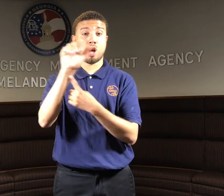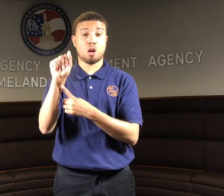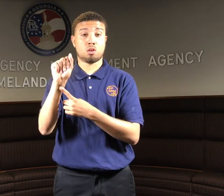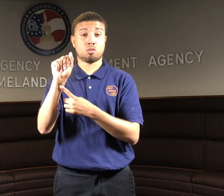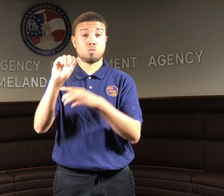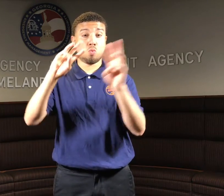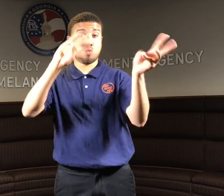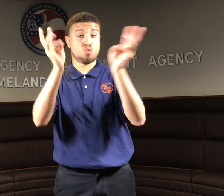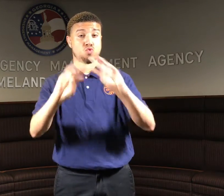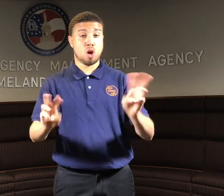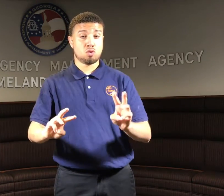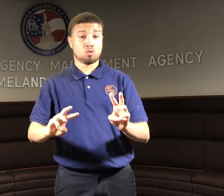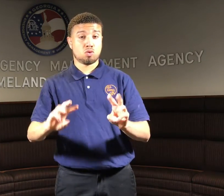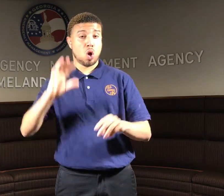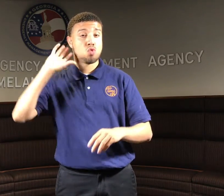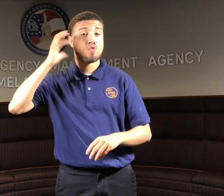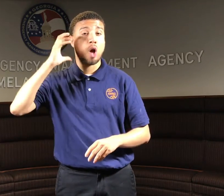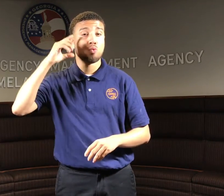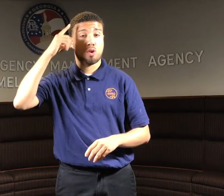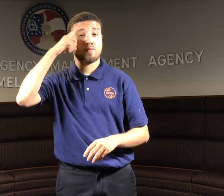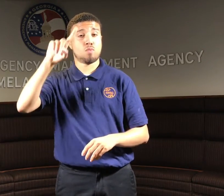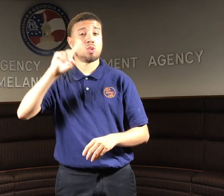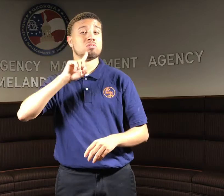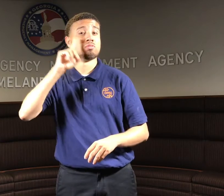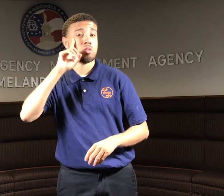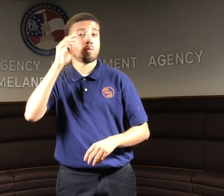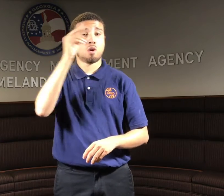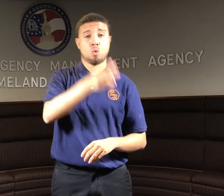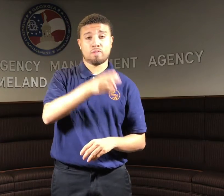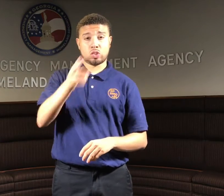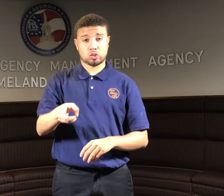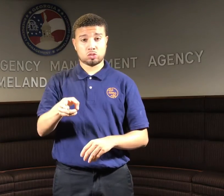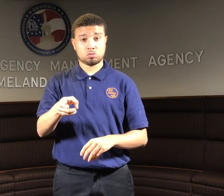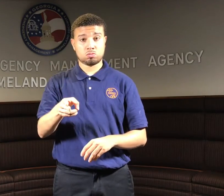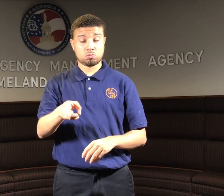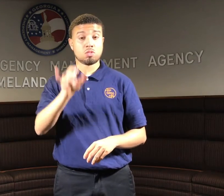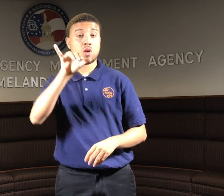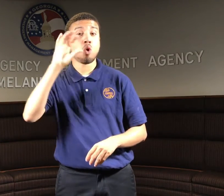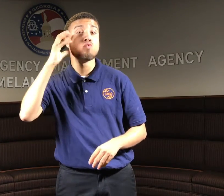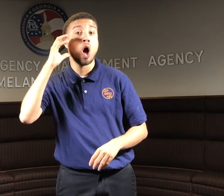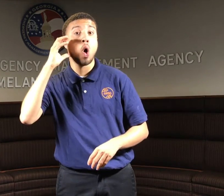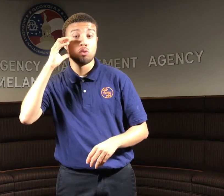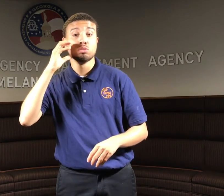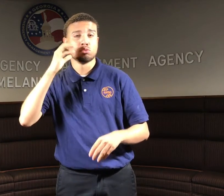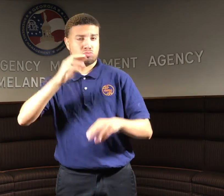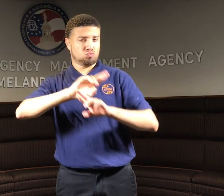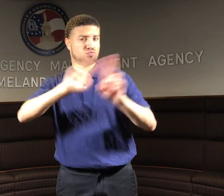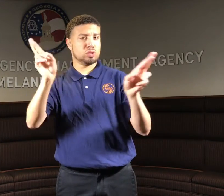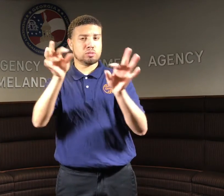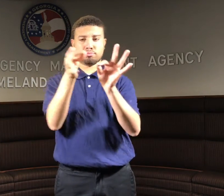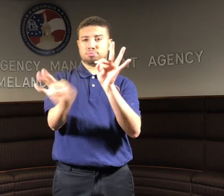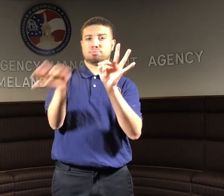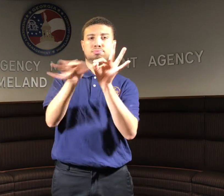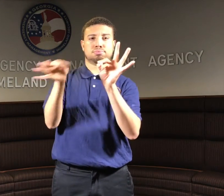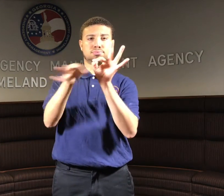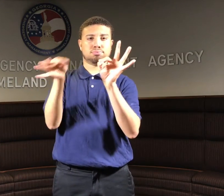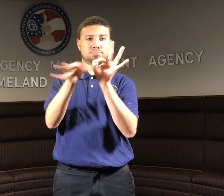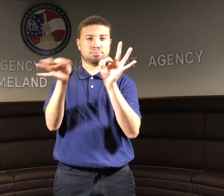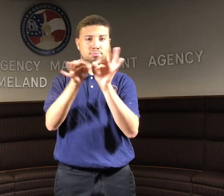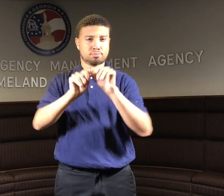Get and use a NOAA weather radio for the deaf and hard of hearing. This radio offers